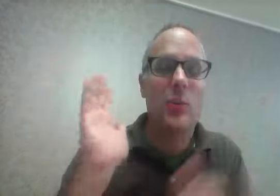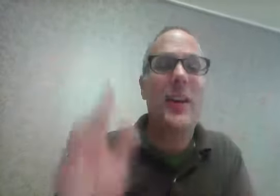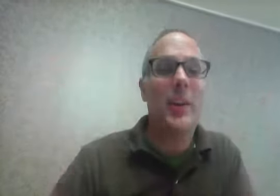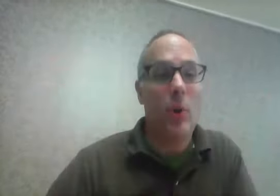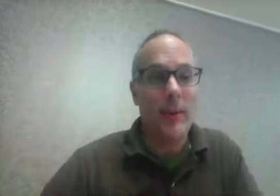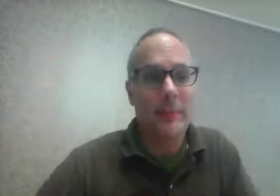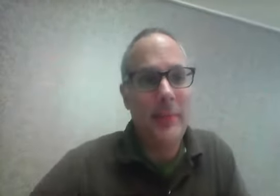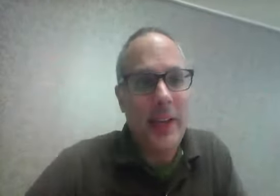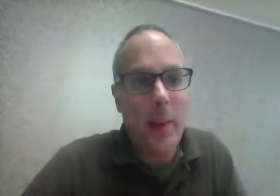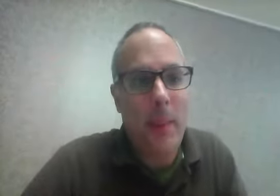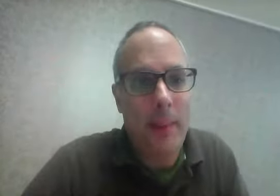So Saturday morning. Take care. Bye.